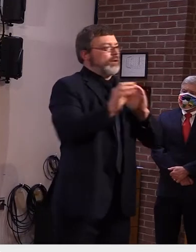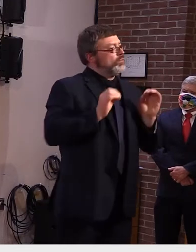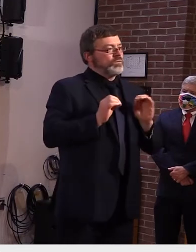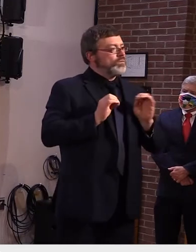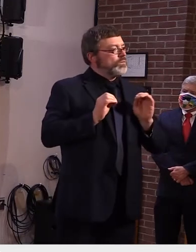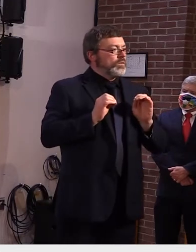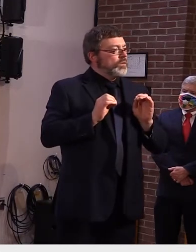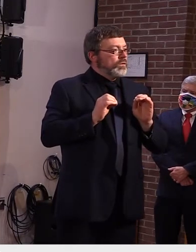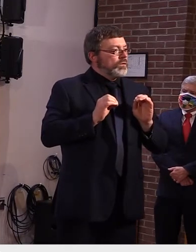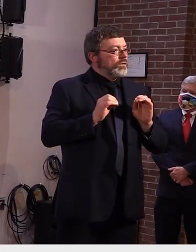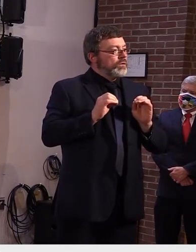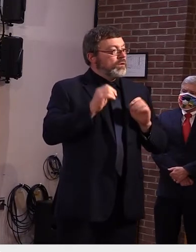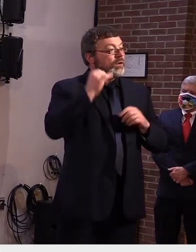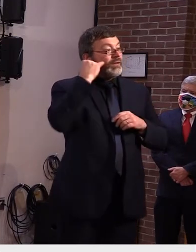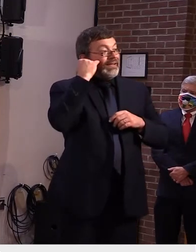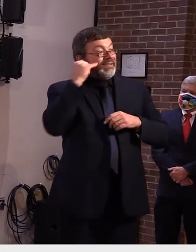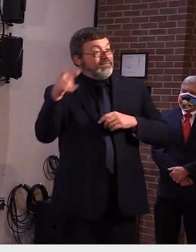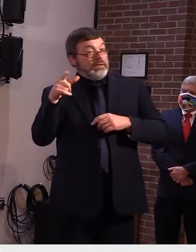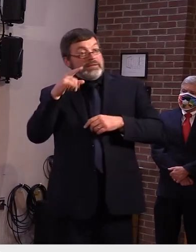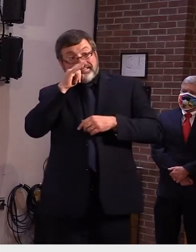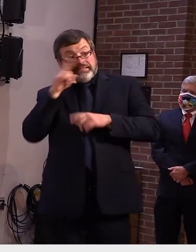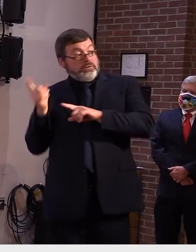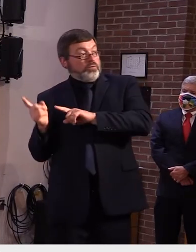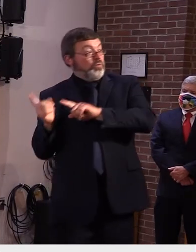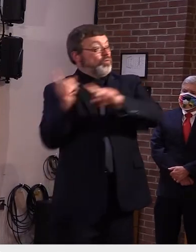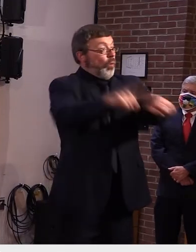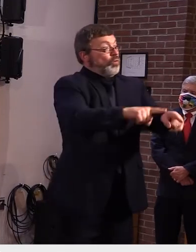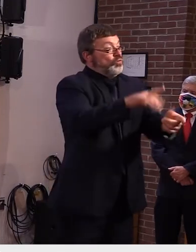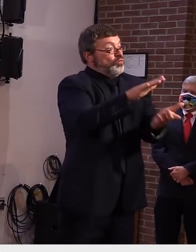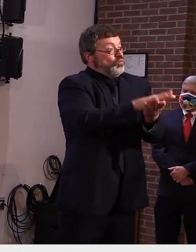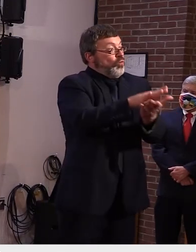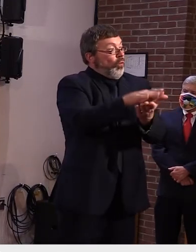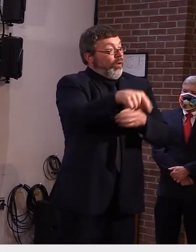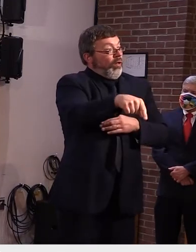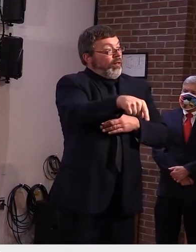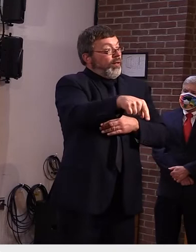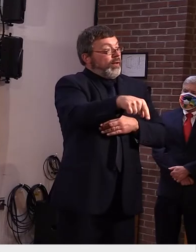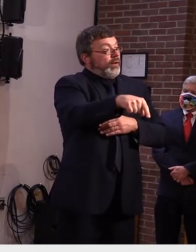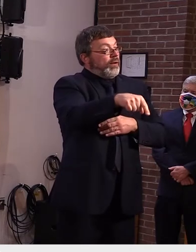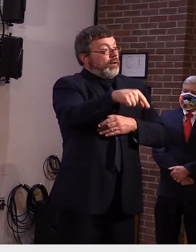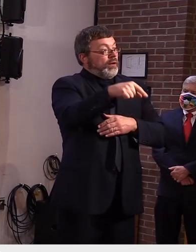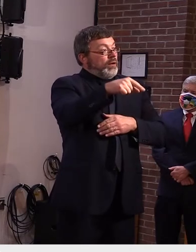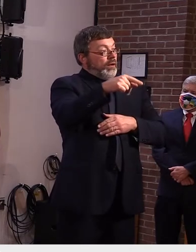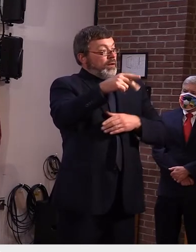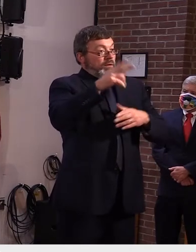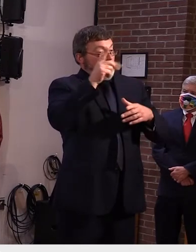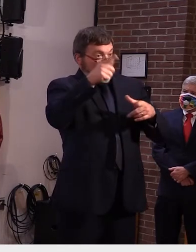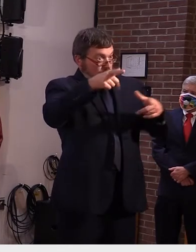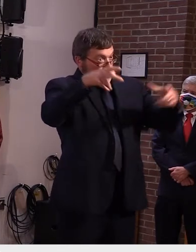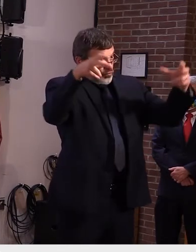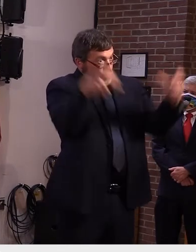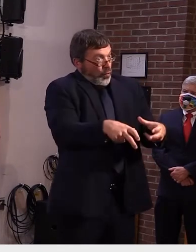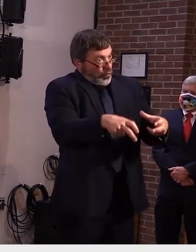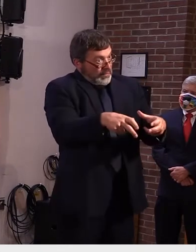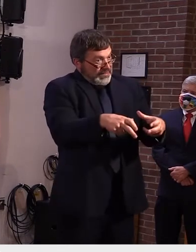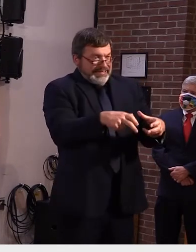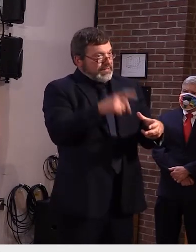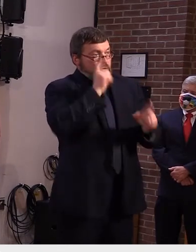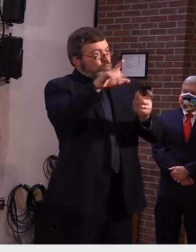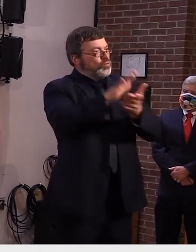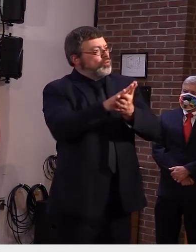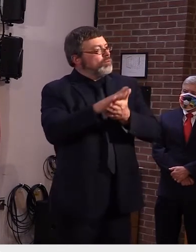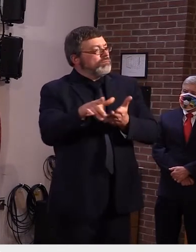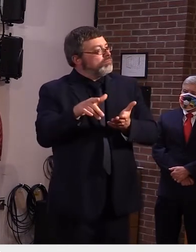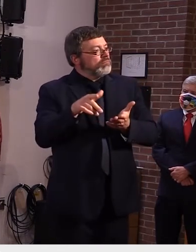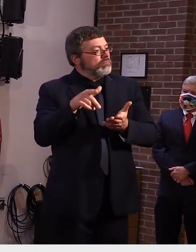if that school-aged child is in quarantine so not going to school and then becomes a case they would not be